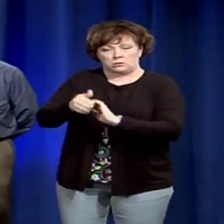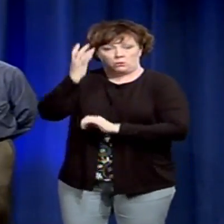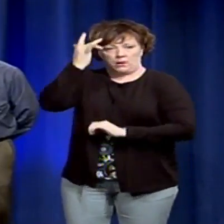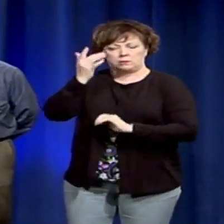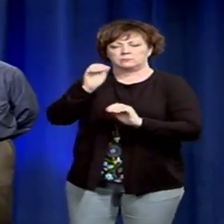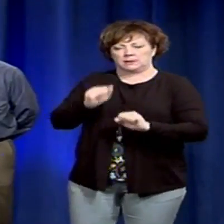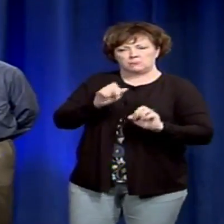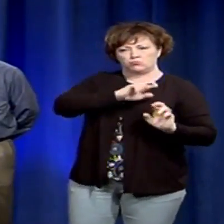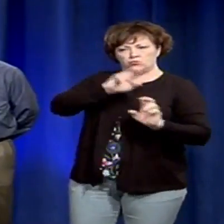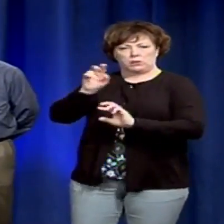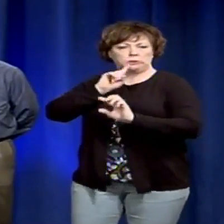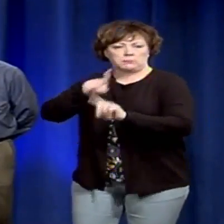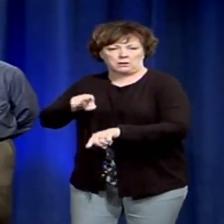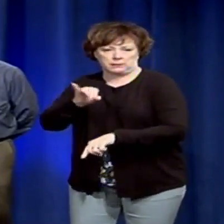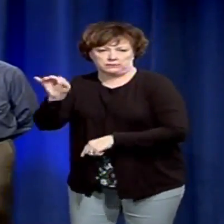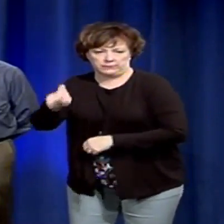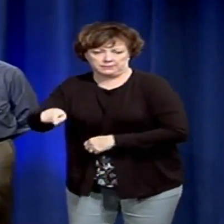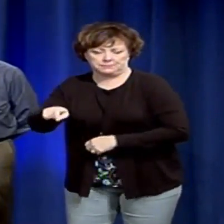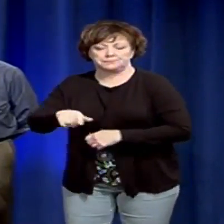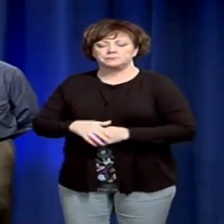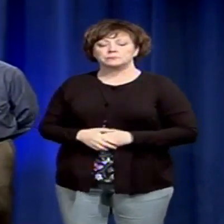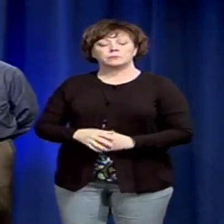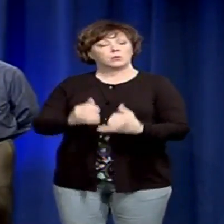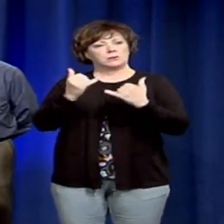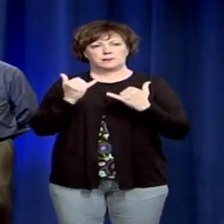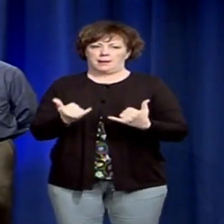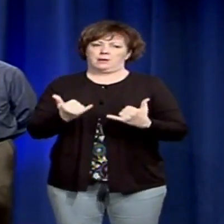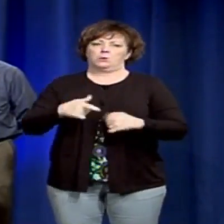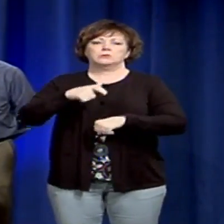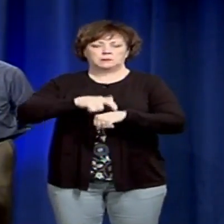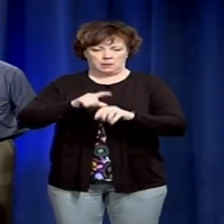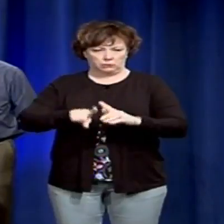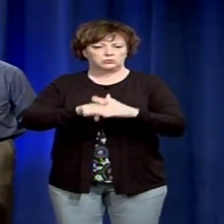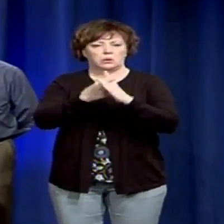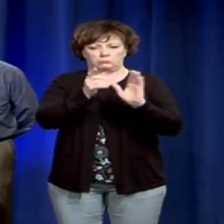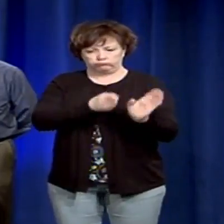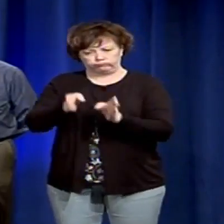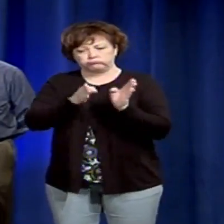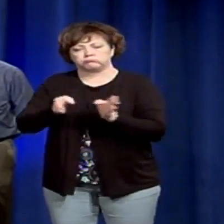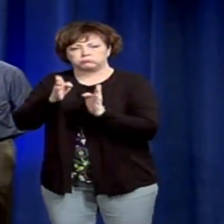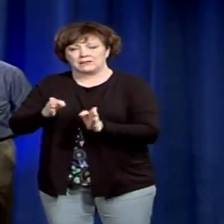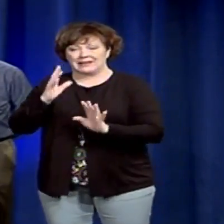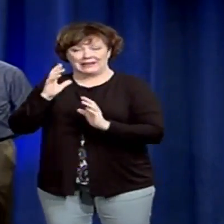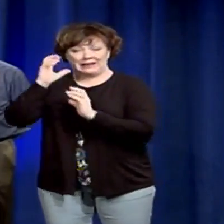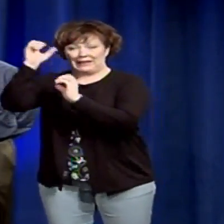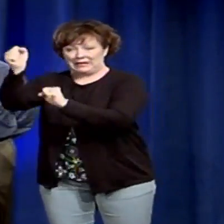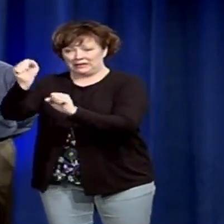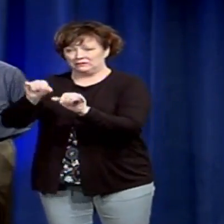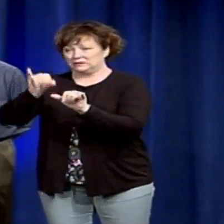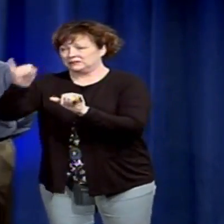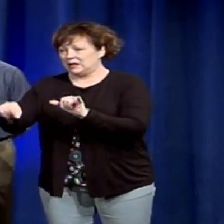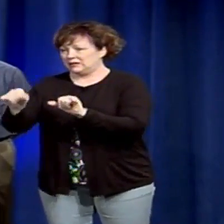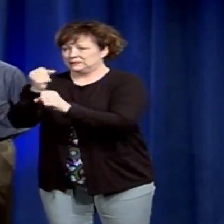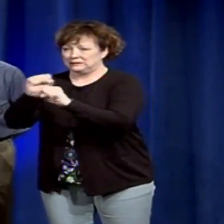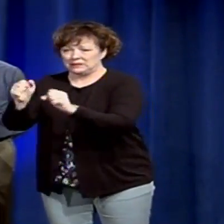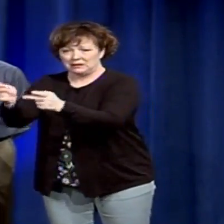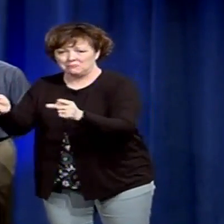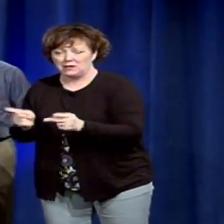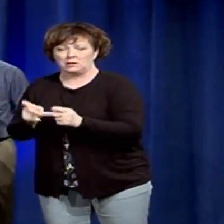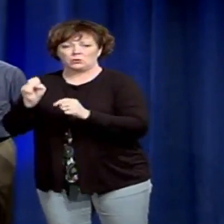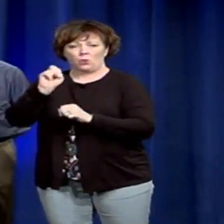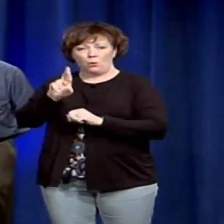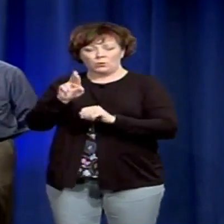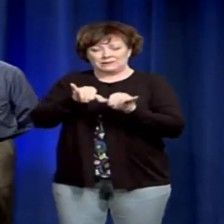respond if needed. So now is the time to start making your plans to leave for where you plan to get in your safe